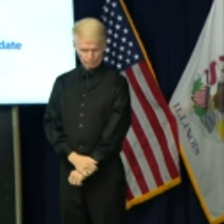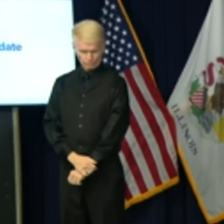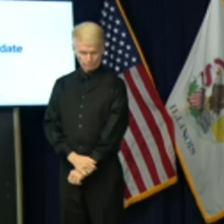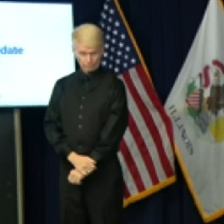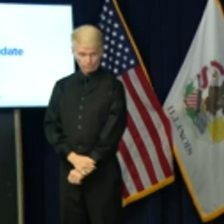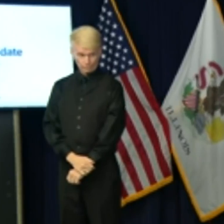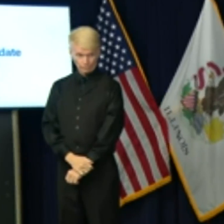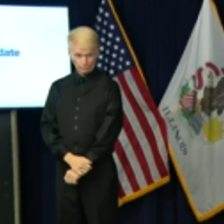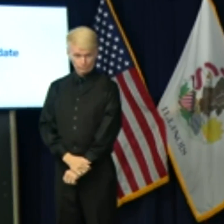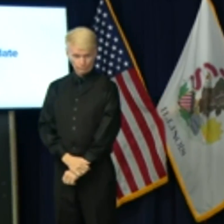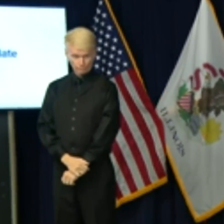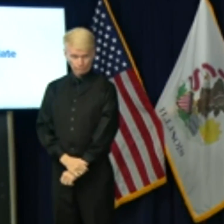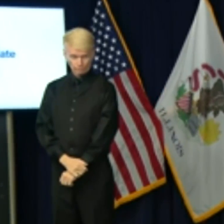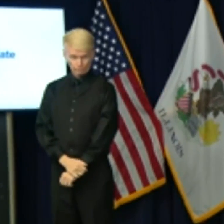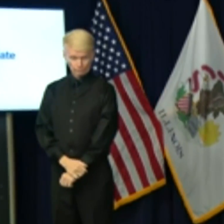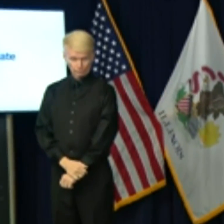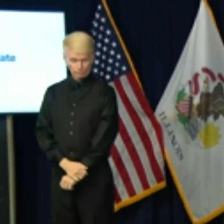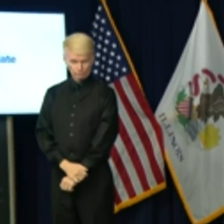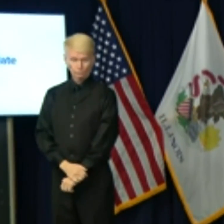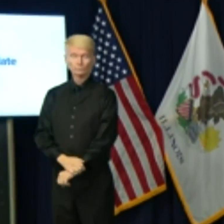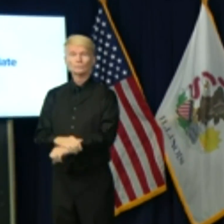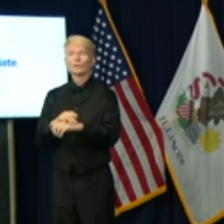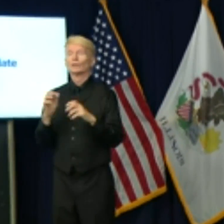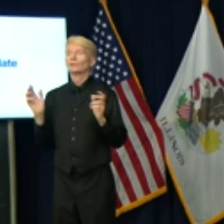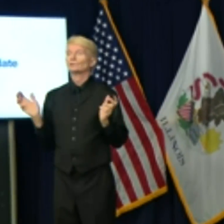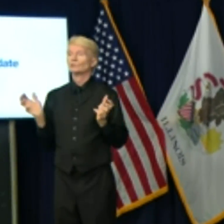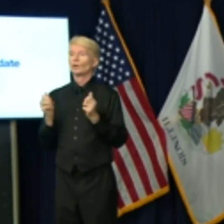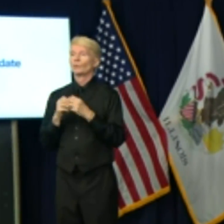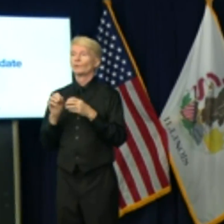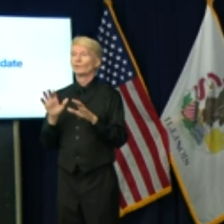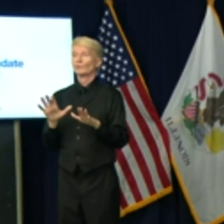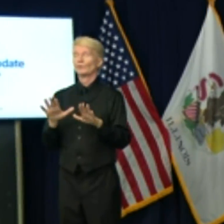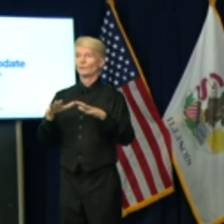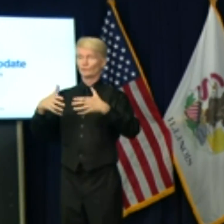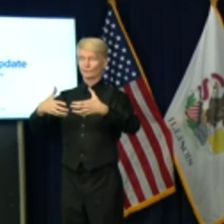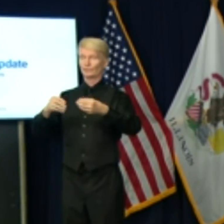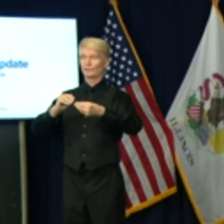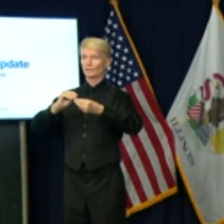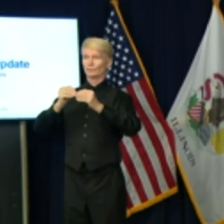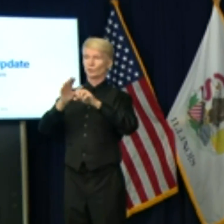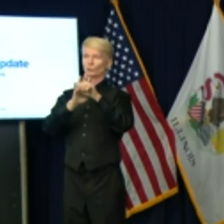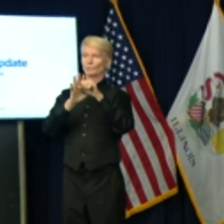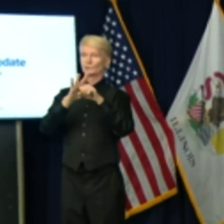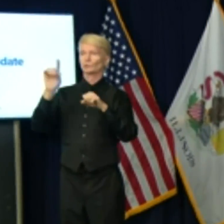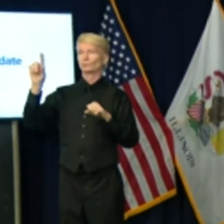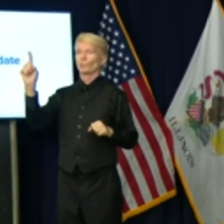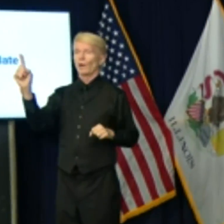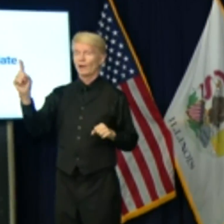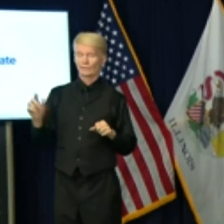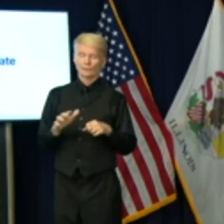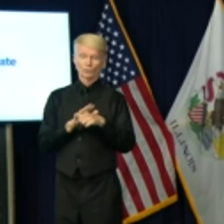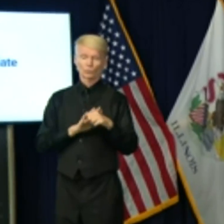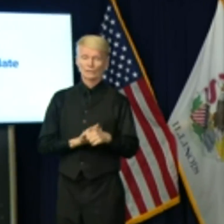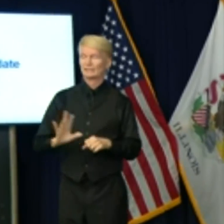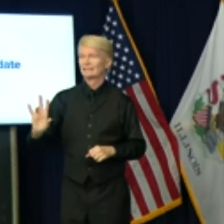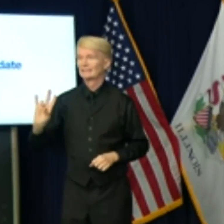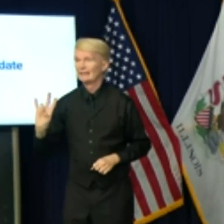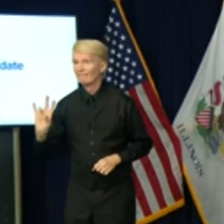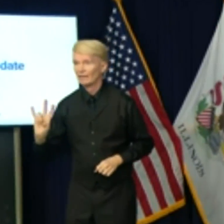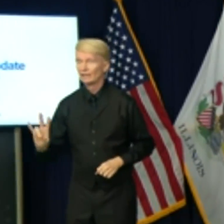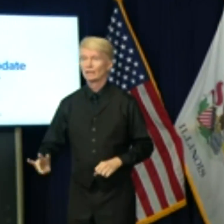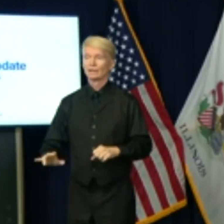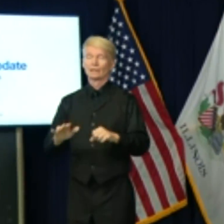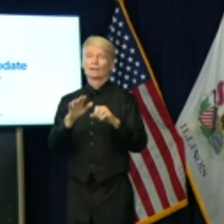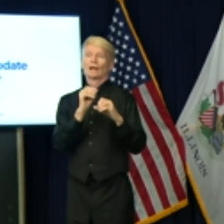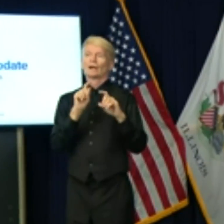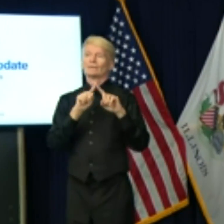Just talk to your friends in Region 1. We have issues in Region 7, and then